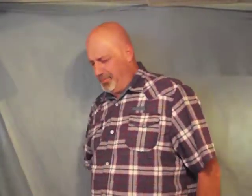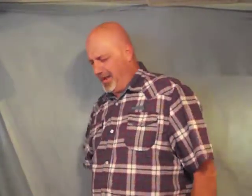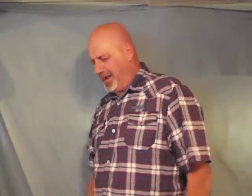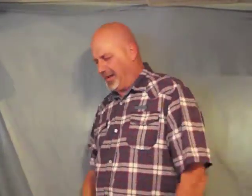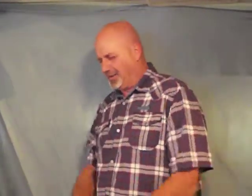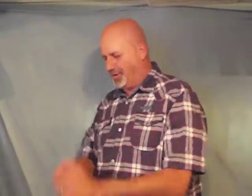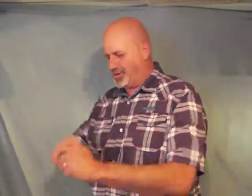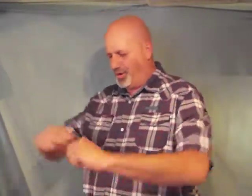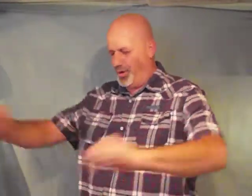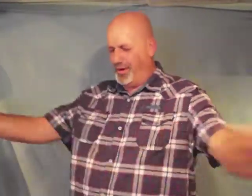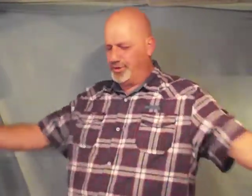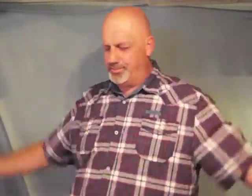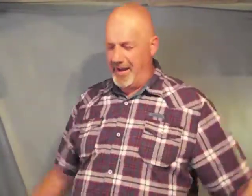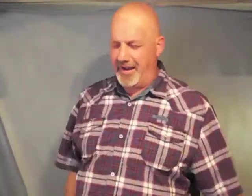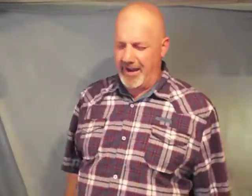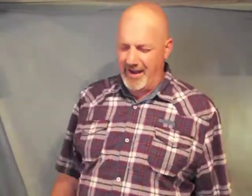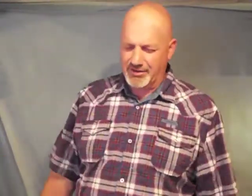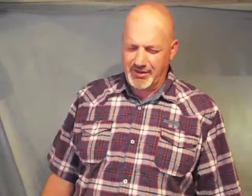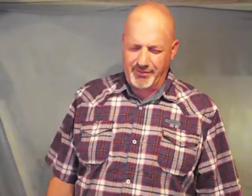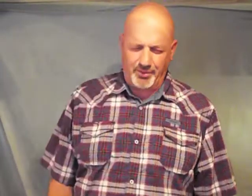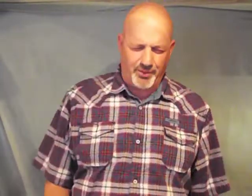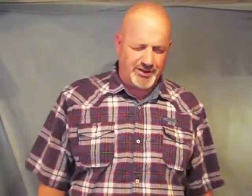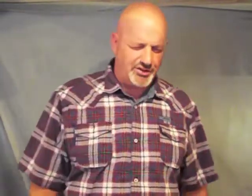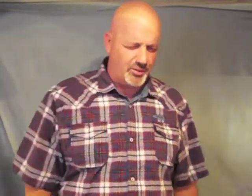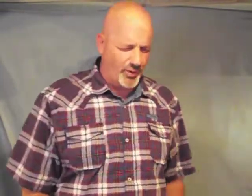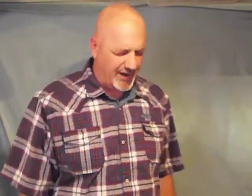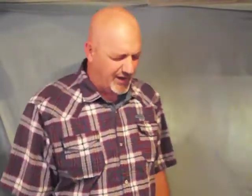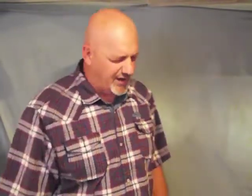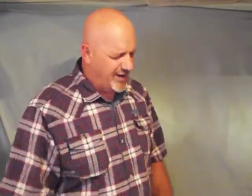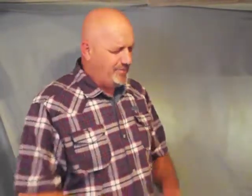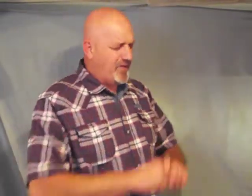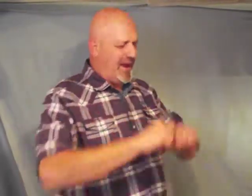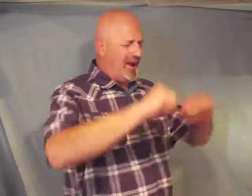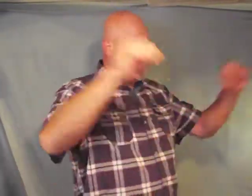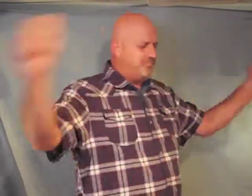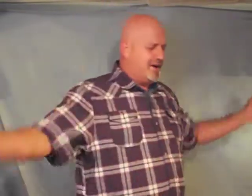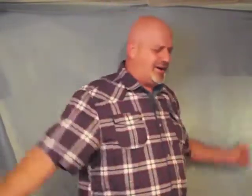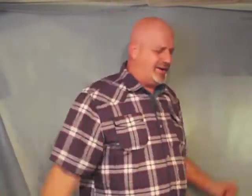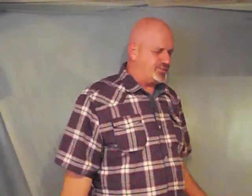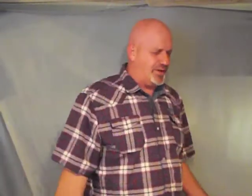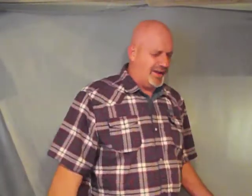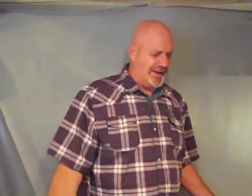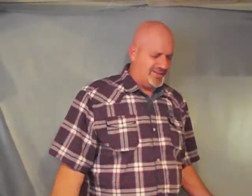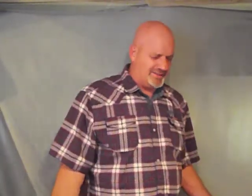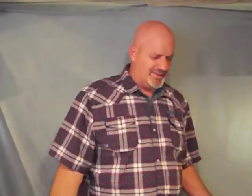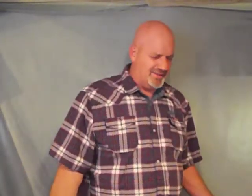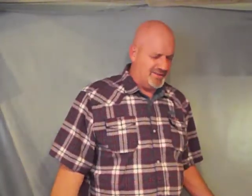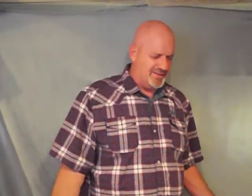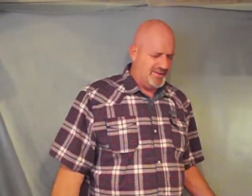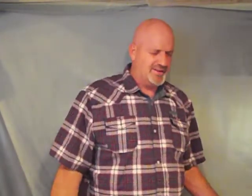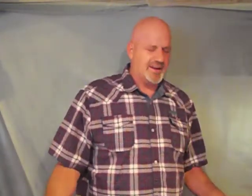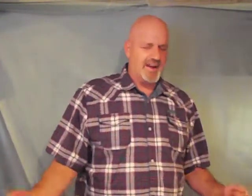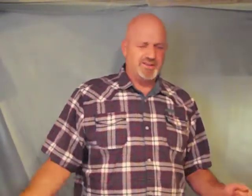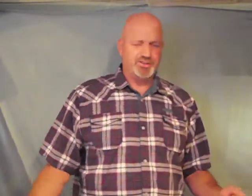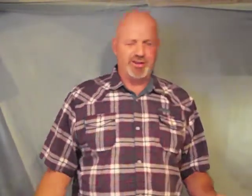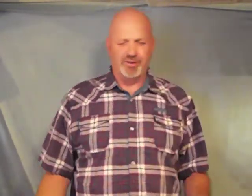begin to destroy those bank accounts of the rich and wicked and that money is released to God's children